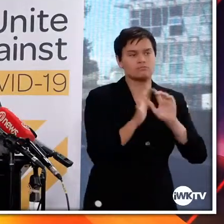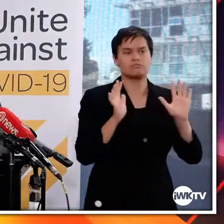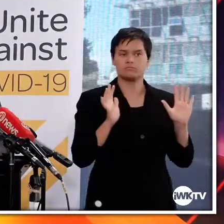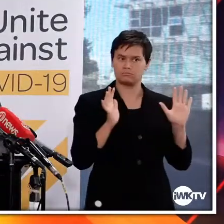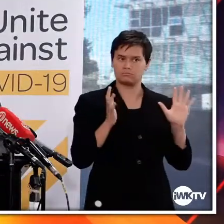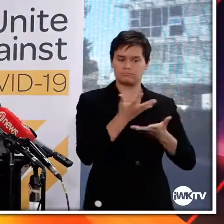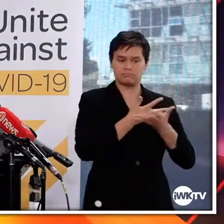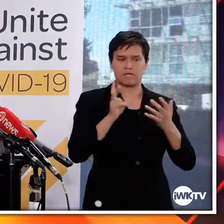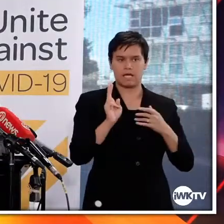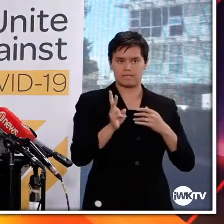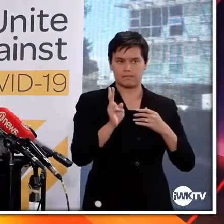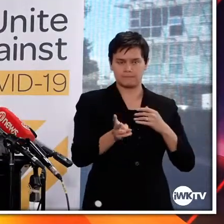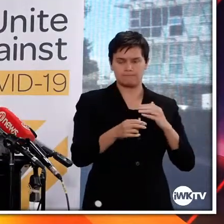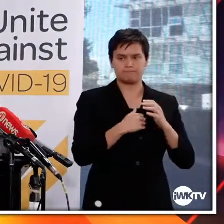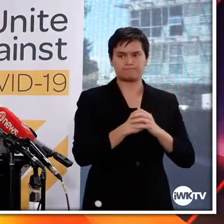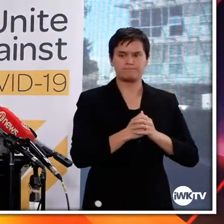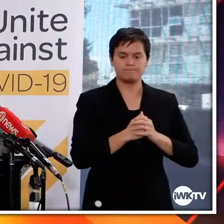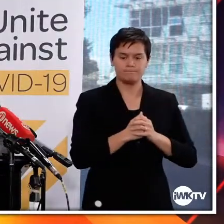populations.